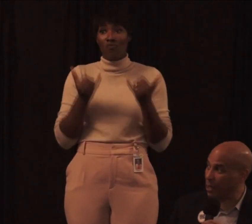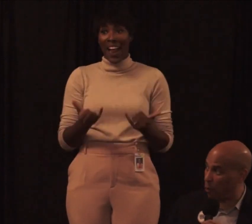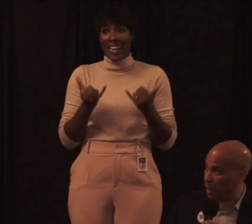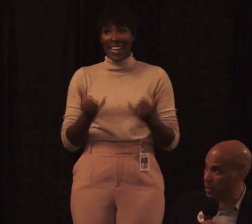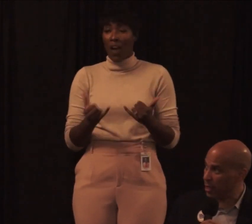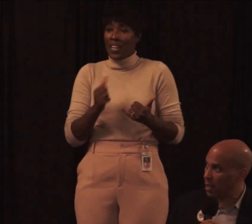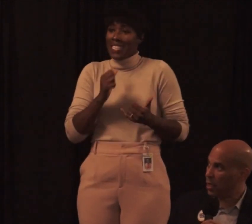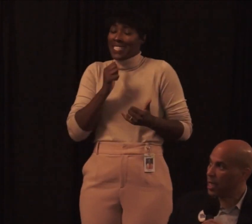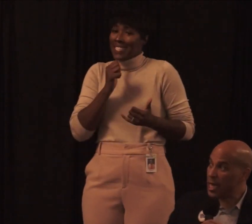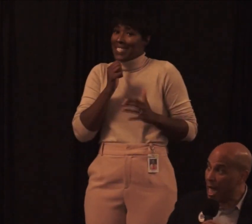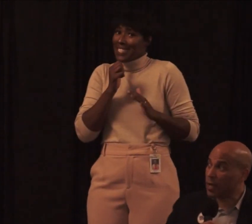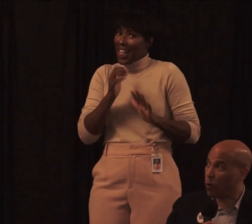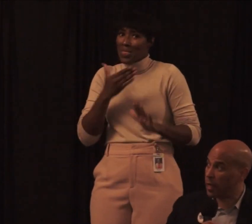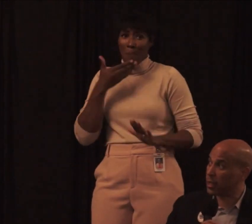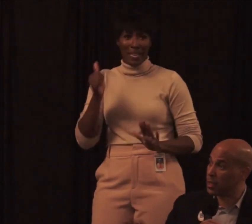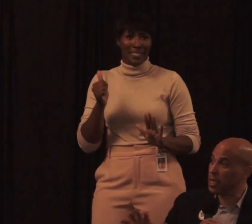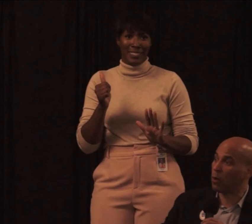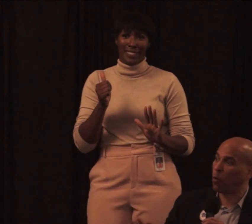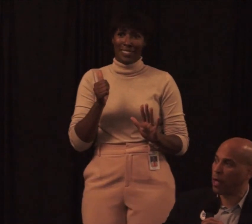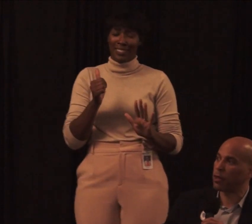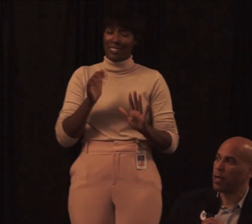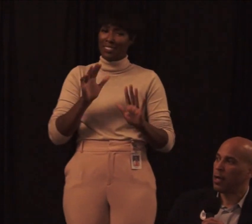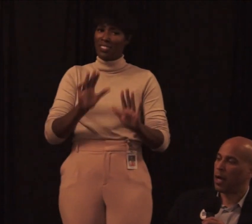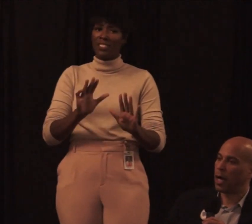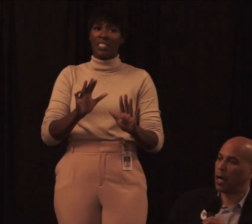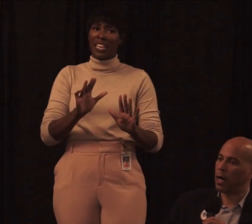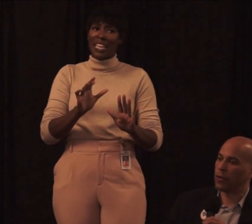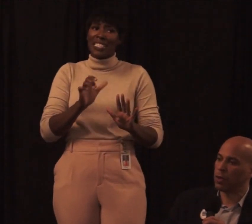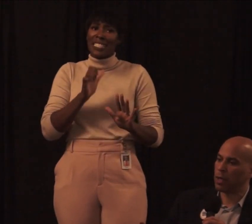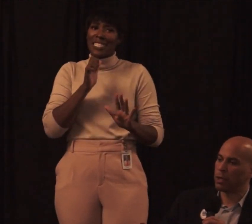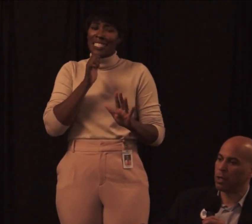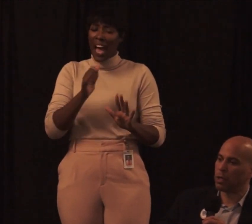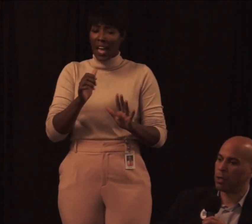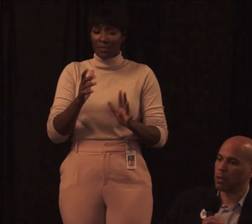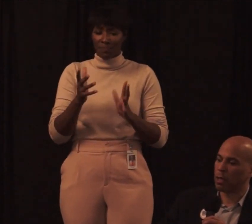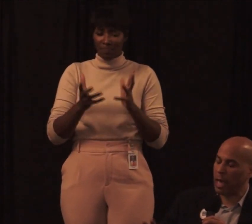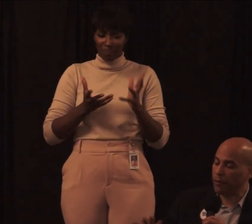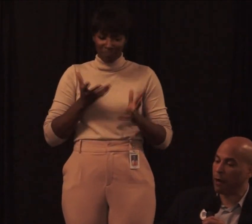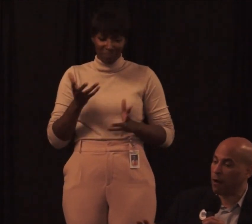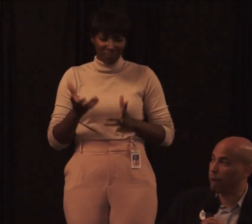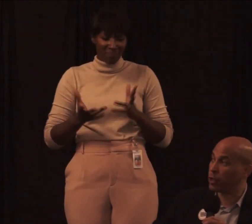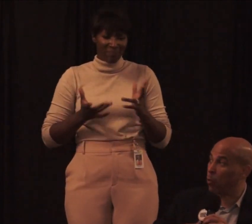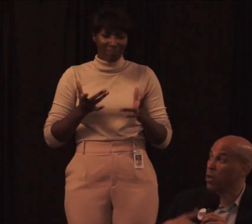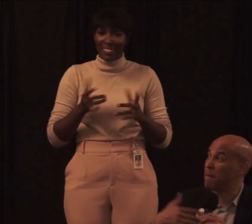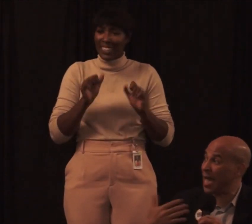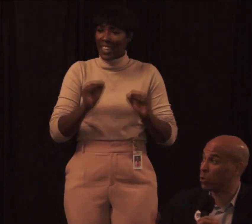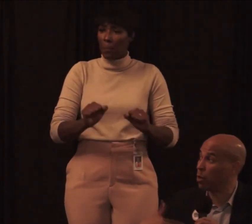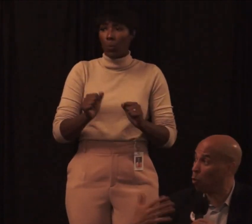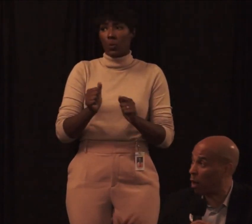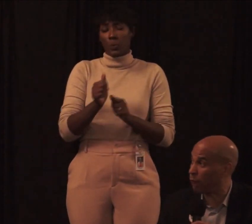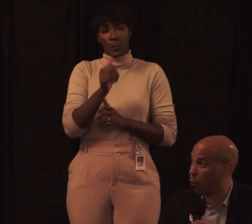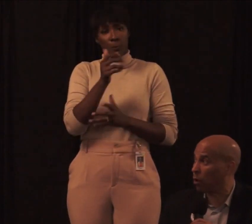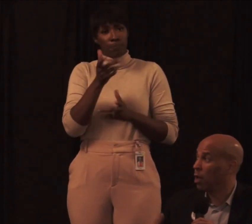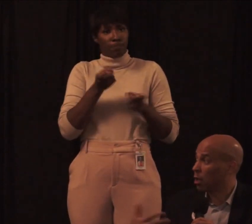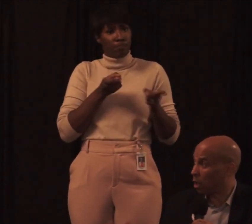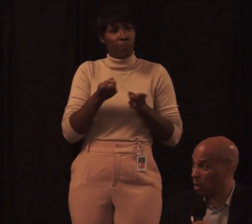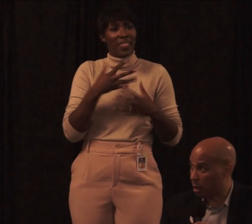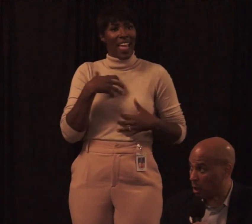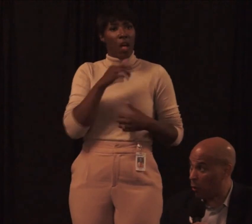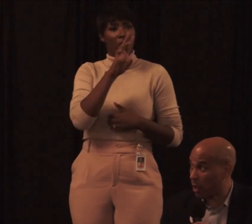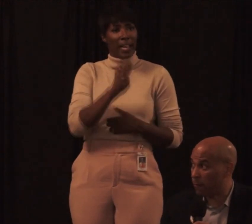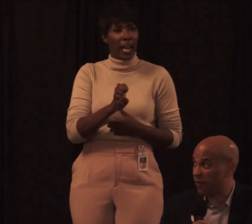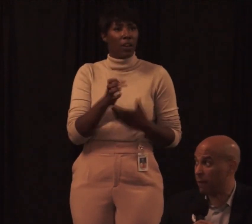is inadequate. Inadequate to deal with the health care coverage that we imagine we want for